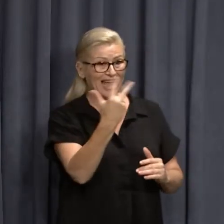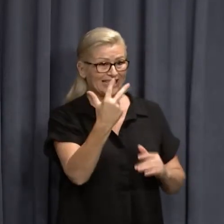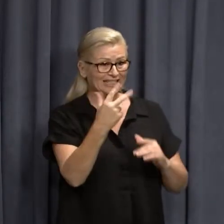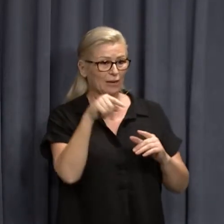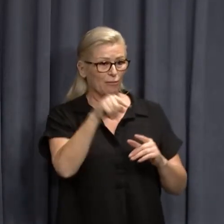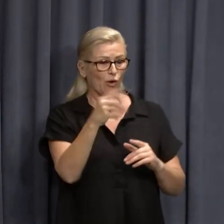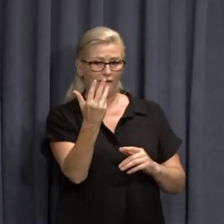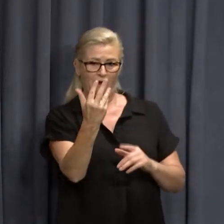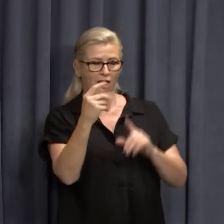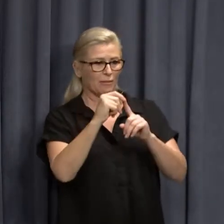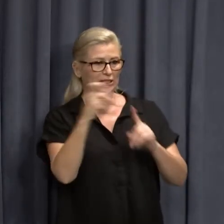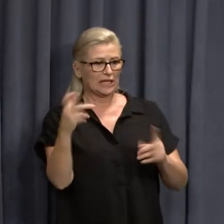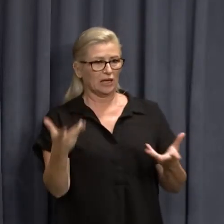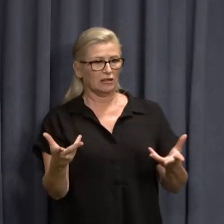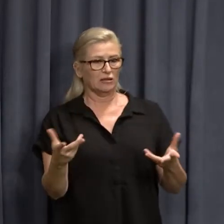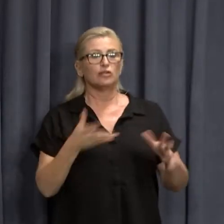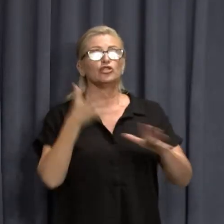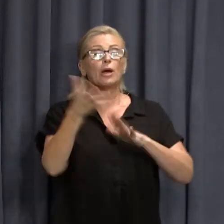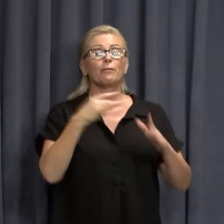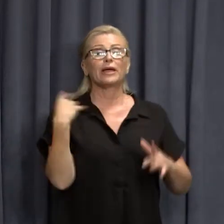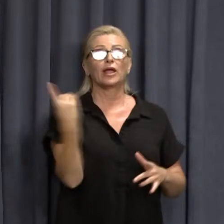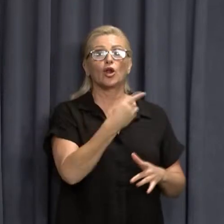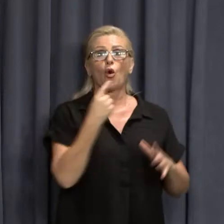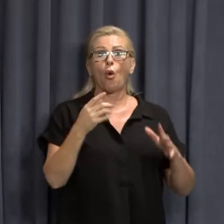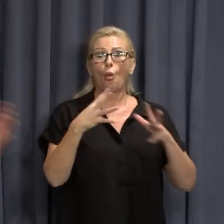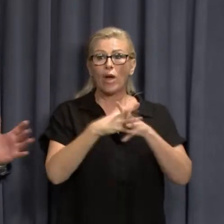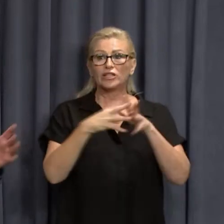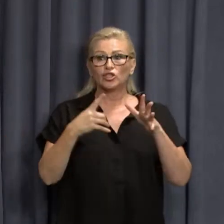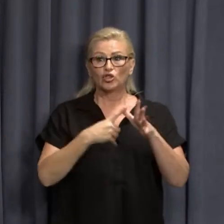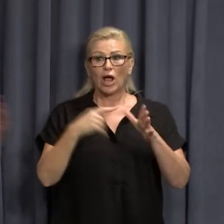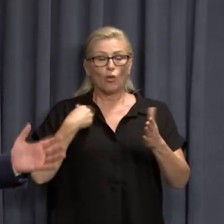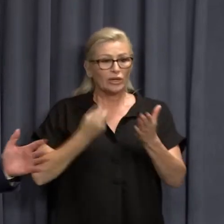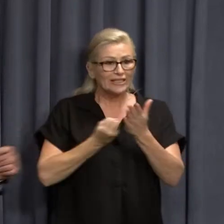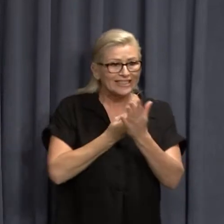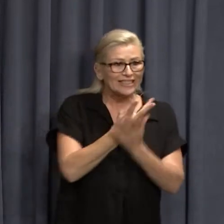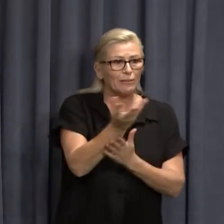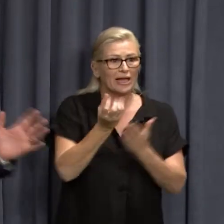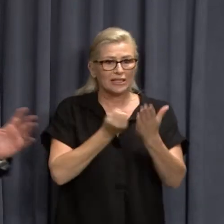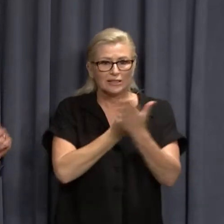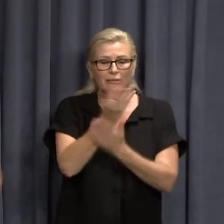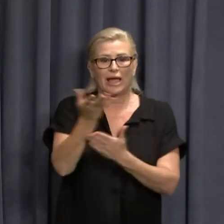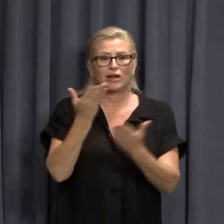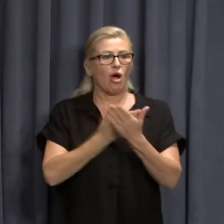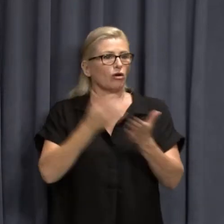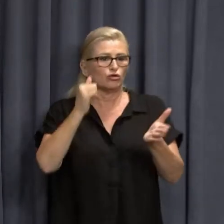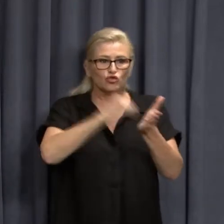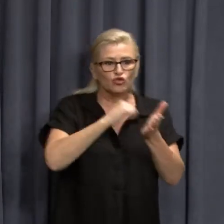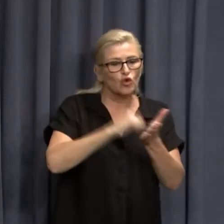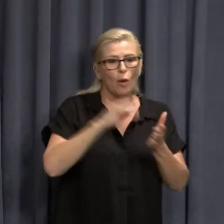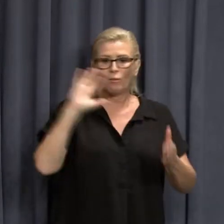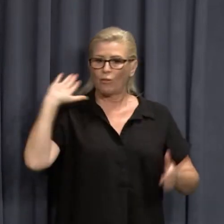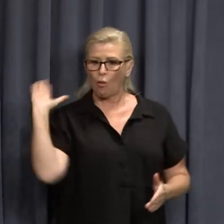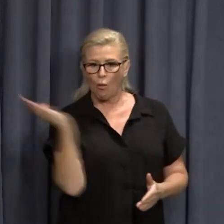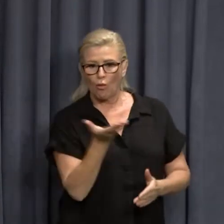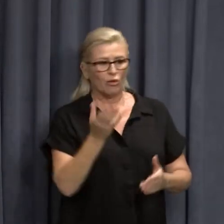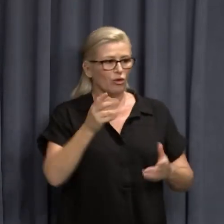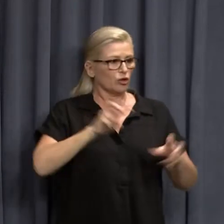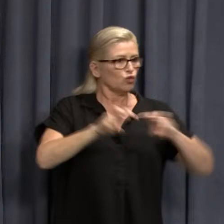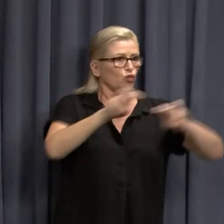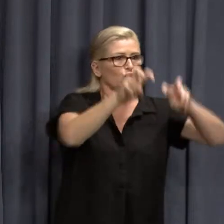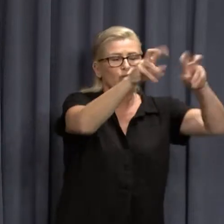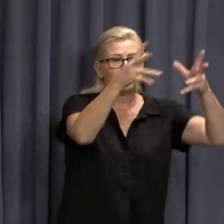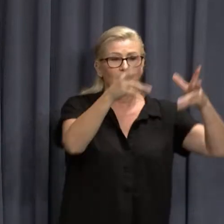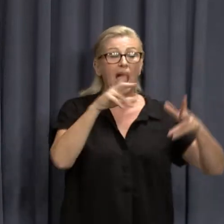words, Western Australia's spend, retail, hospitality, tourism and everything else has gone up